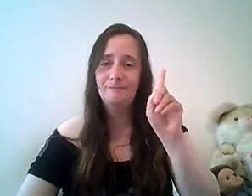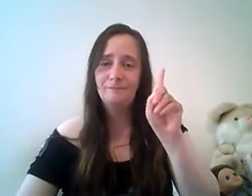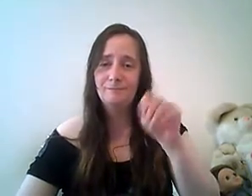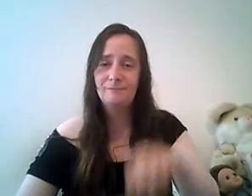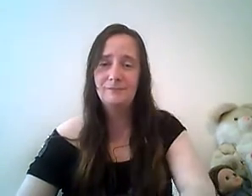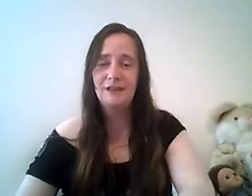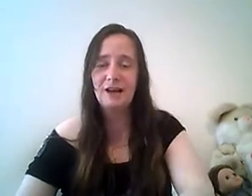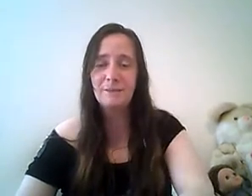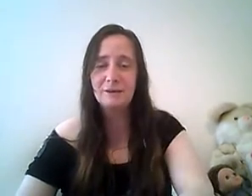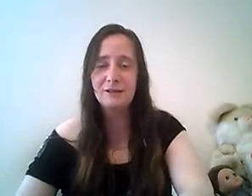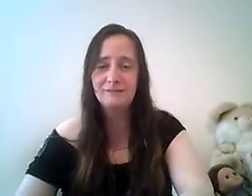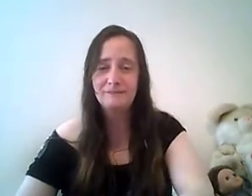the camera